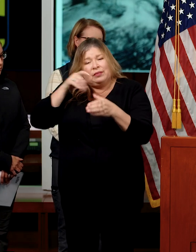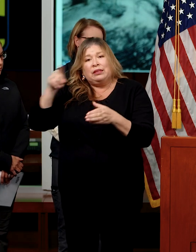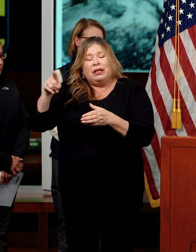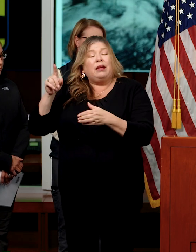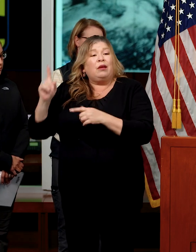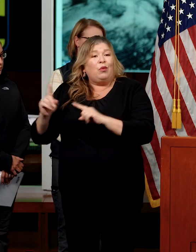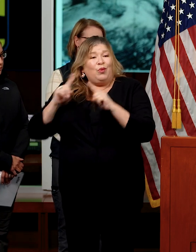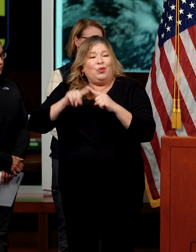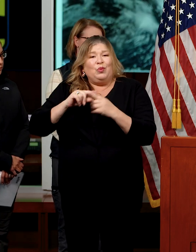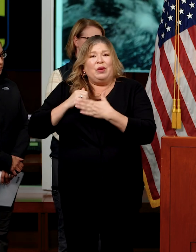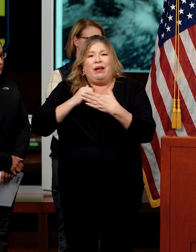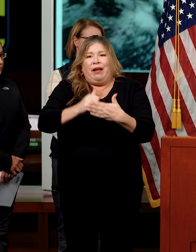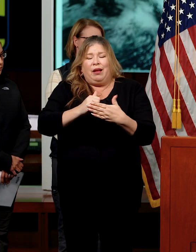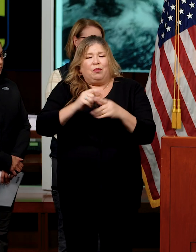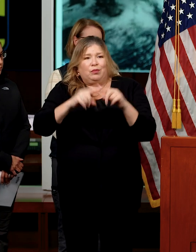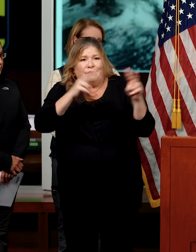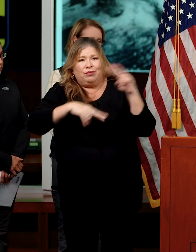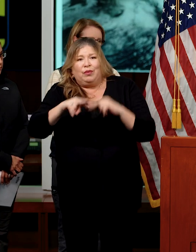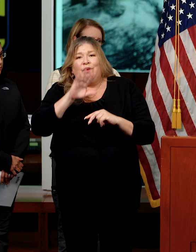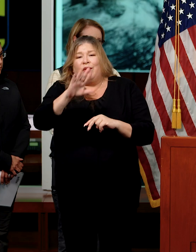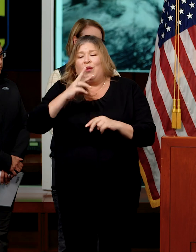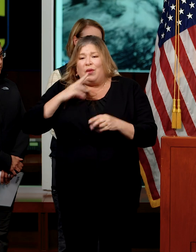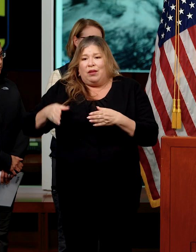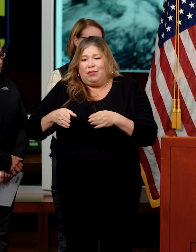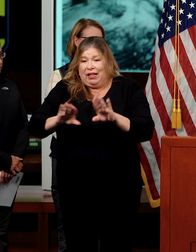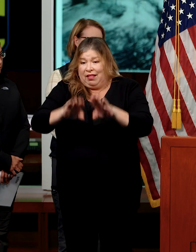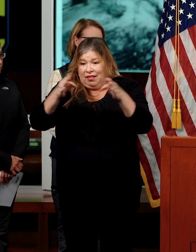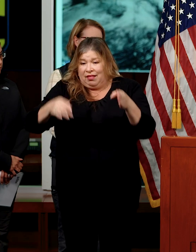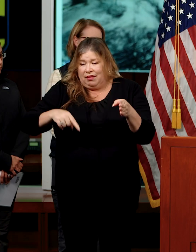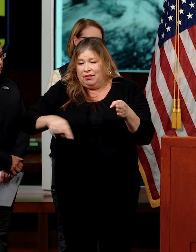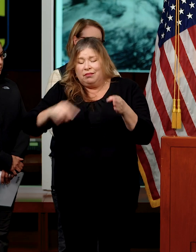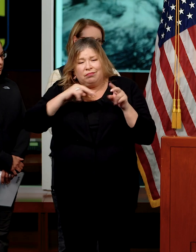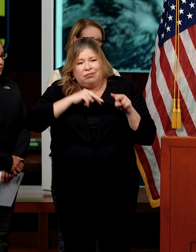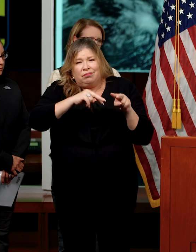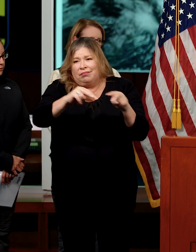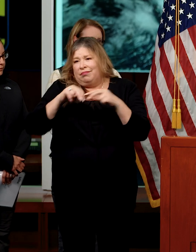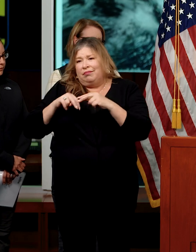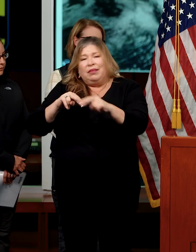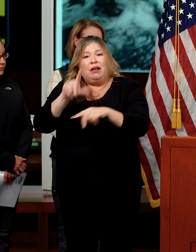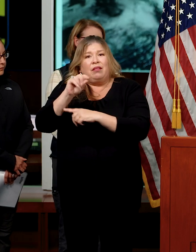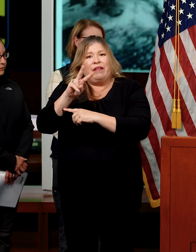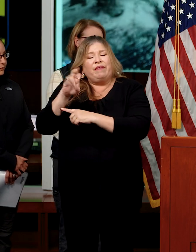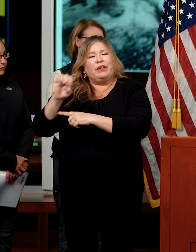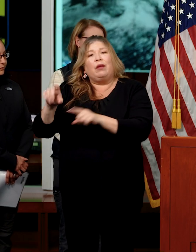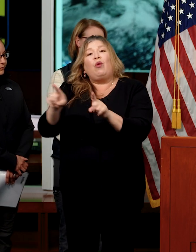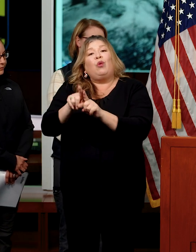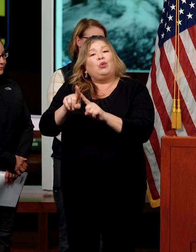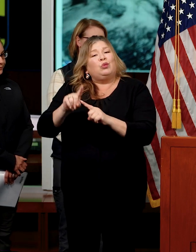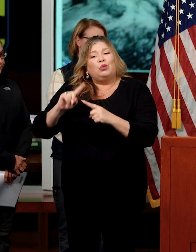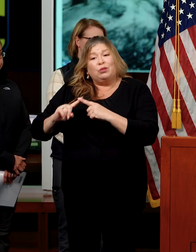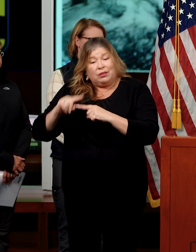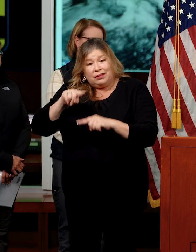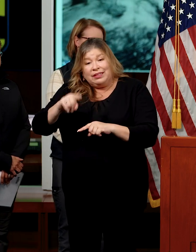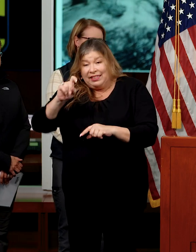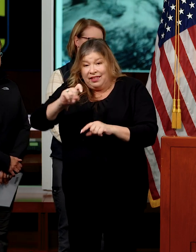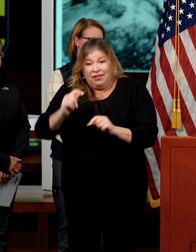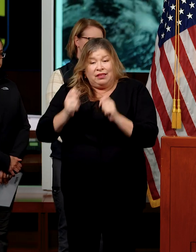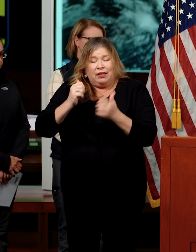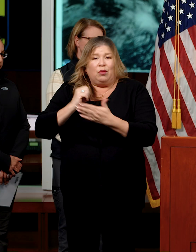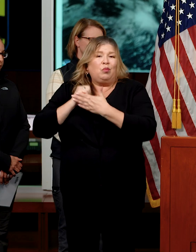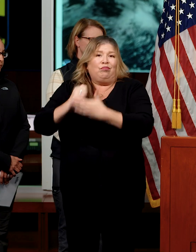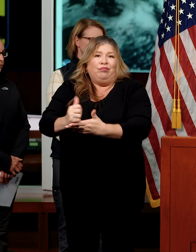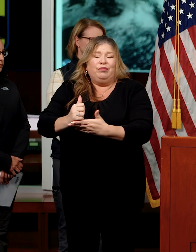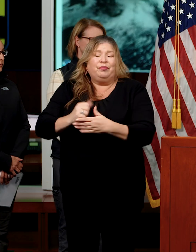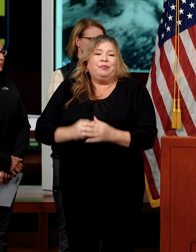assess their levee conditions, they're doing levee inspections, and they're assisting with immediate repairs in areas that need it.